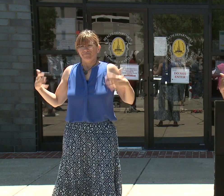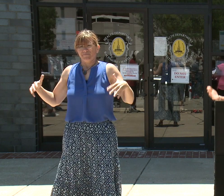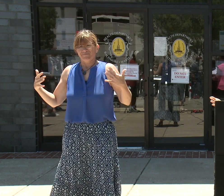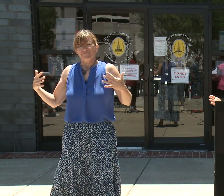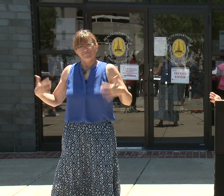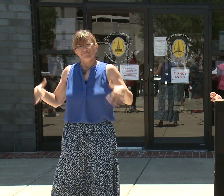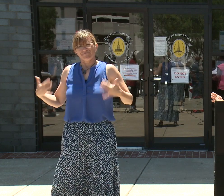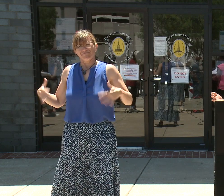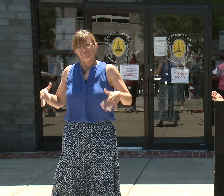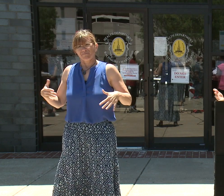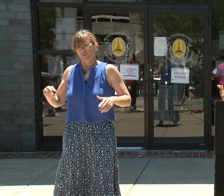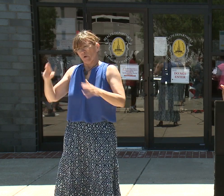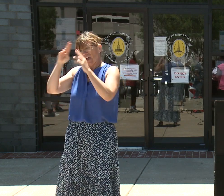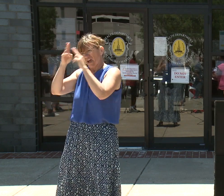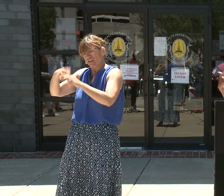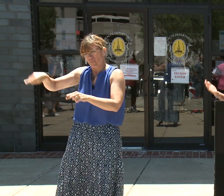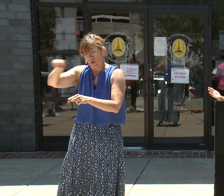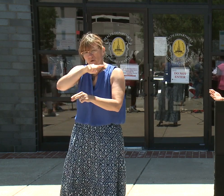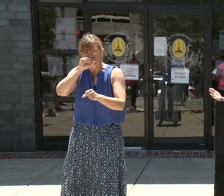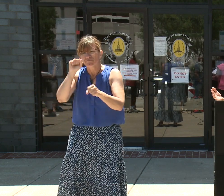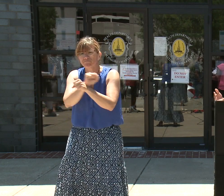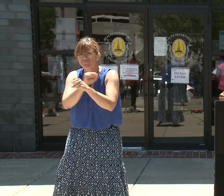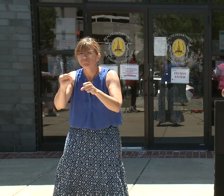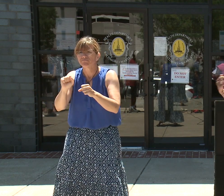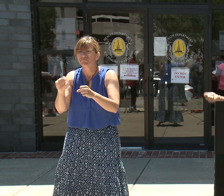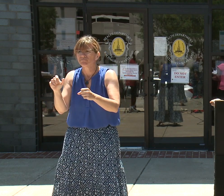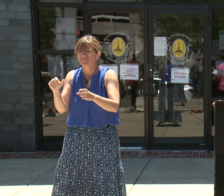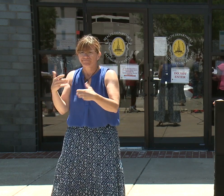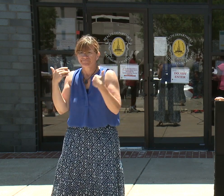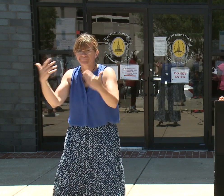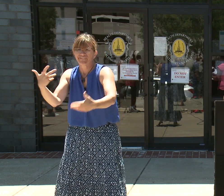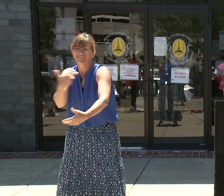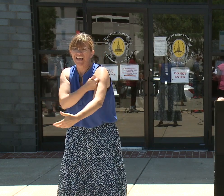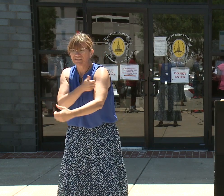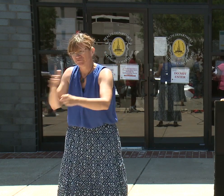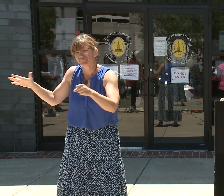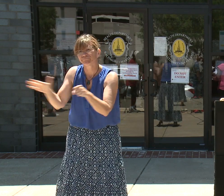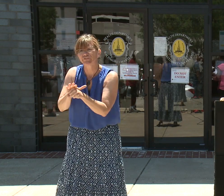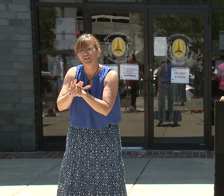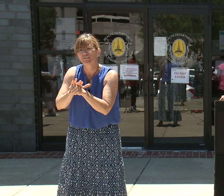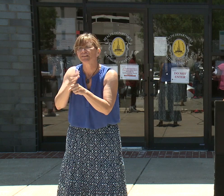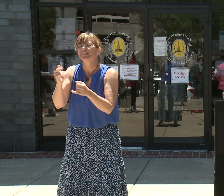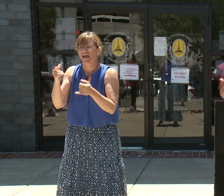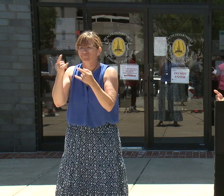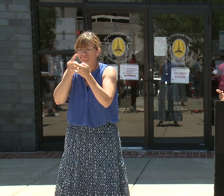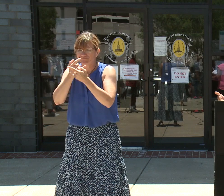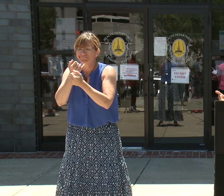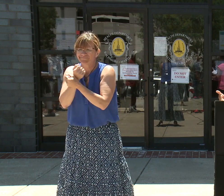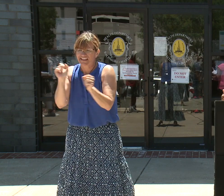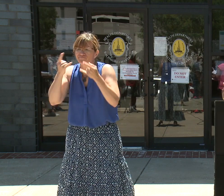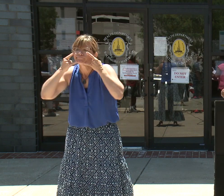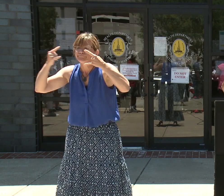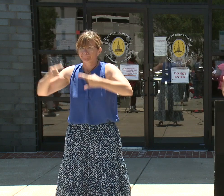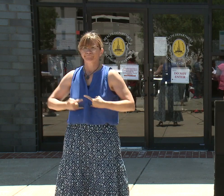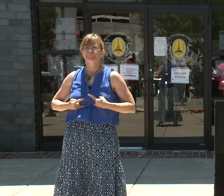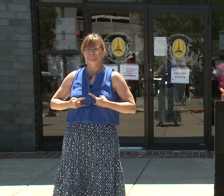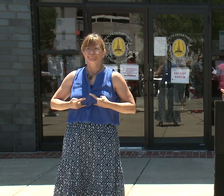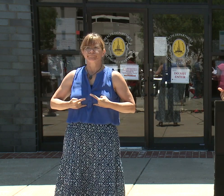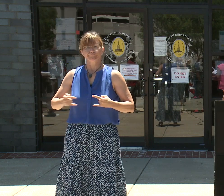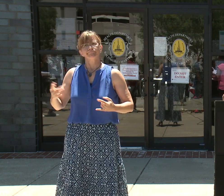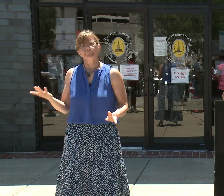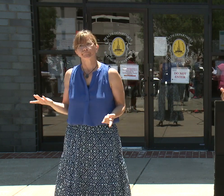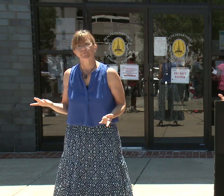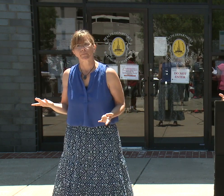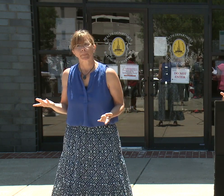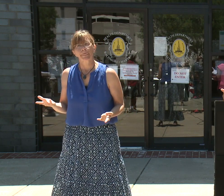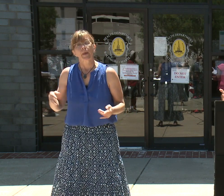adults that have gotten vaccinated and can safely remove their masks when they're in an indoor setting, recognizing that, again, businesses still